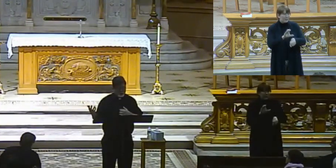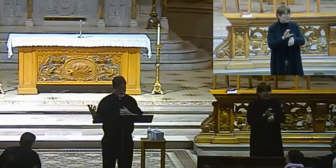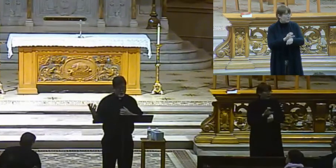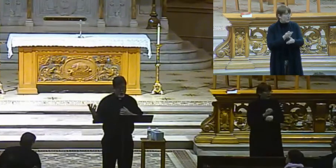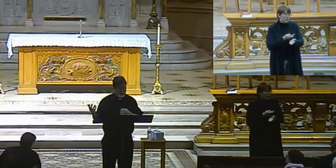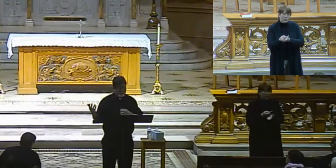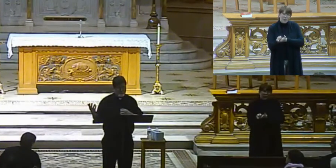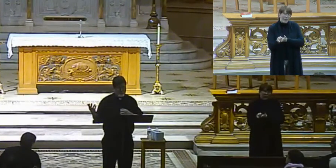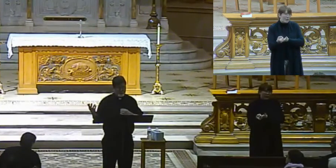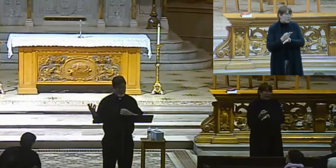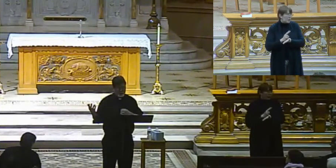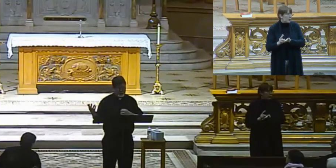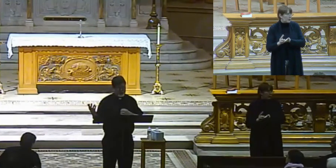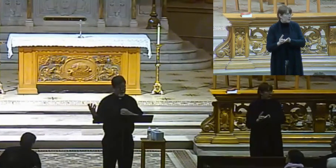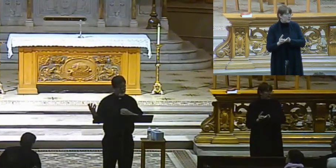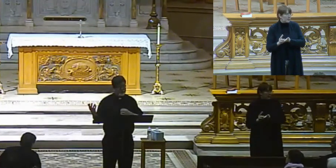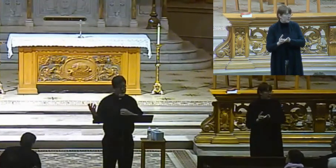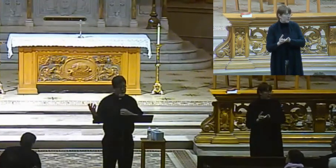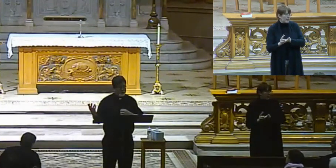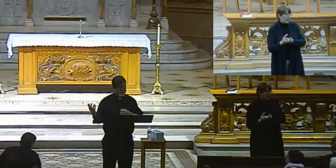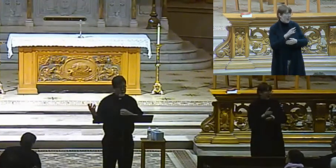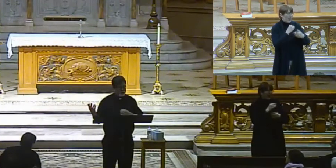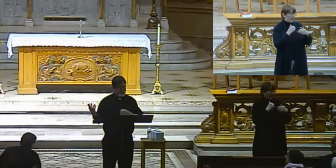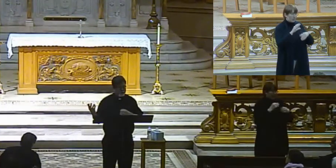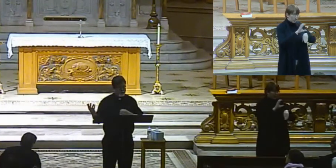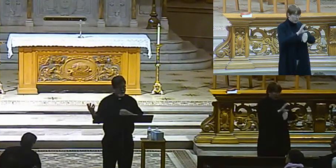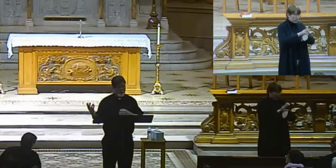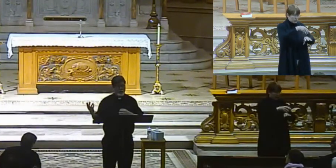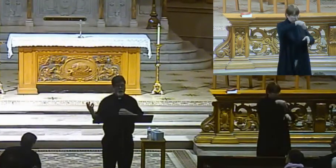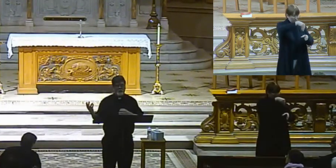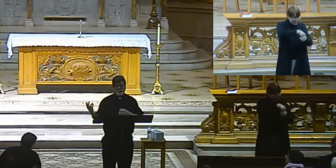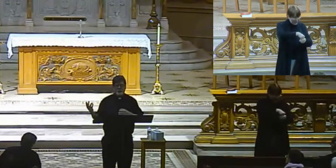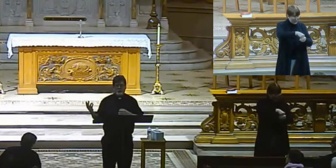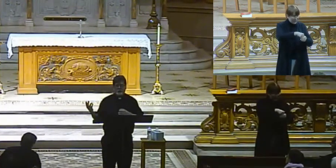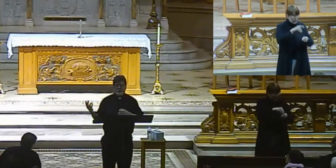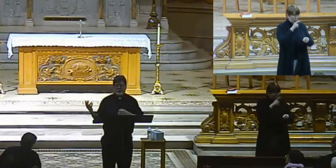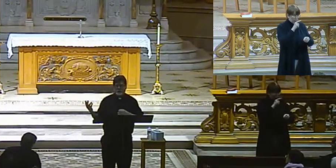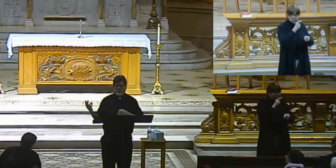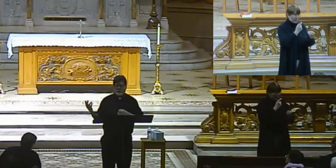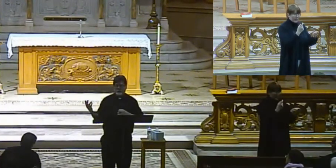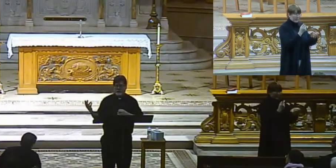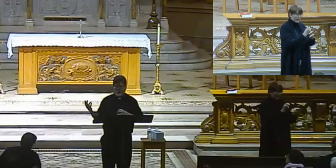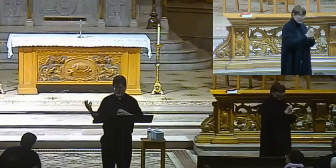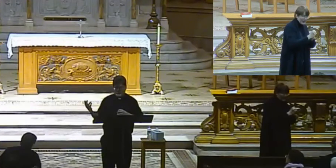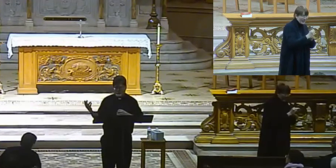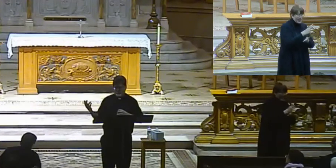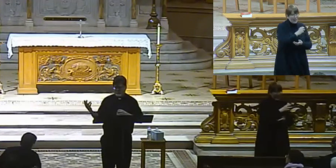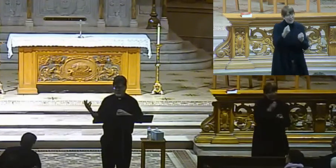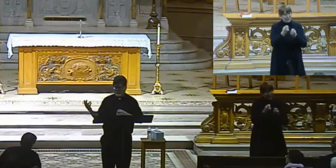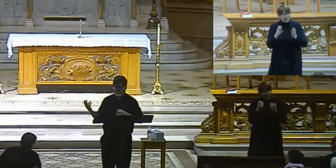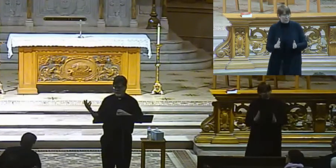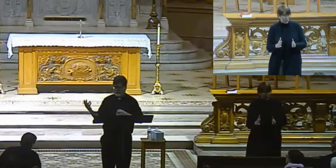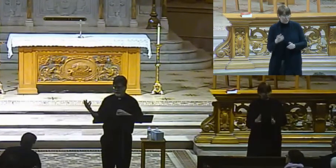The church is made up of both saints and sinners, all right? Now, which would you consider yourself?